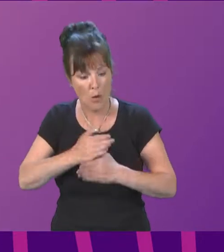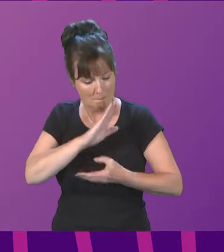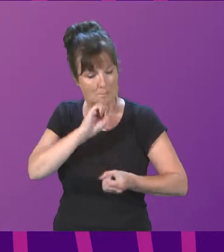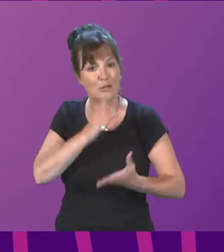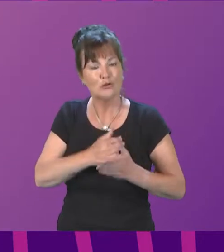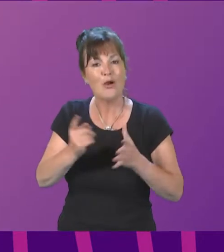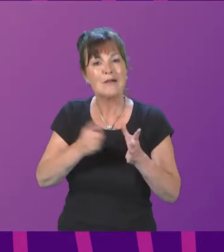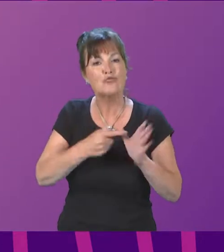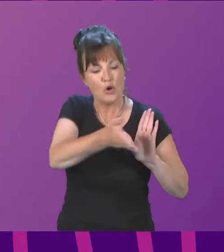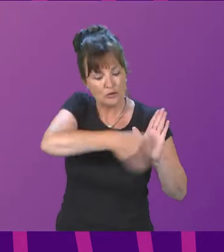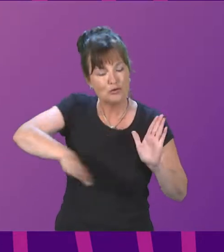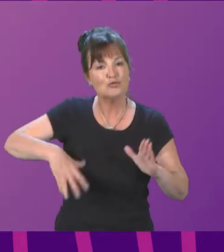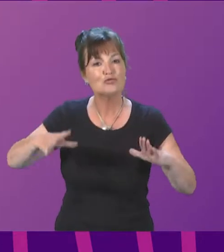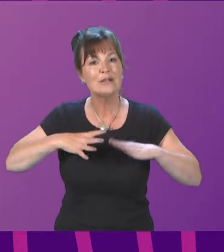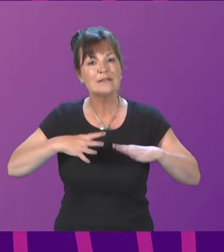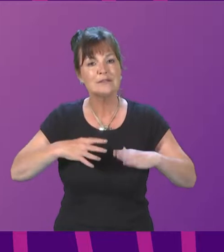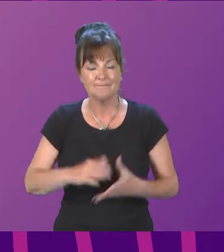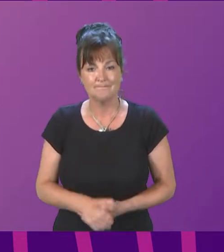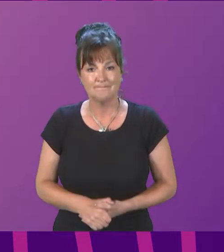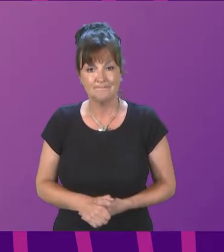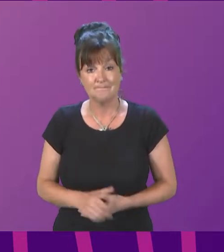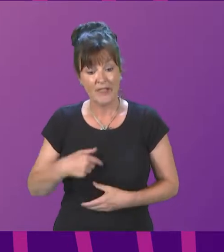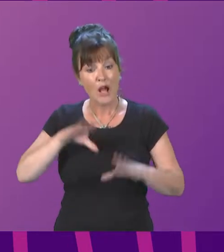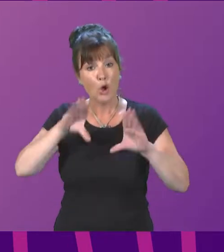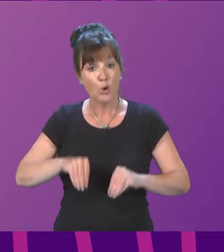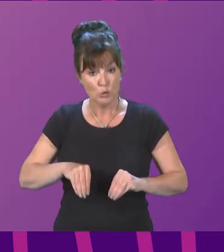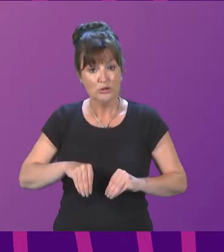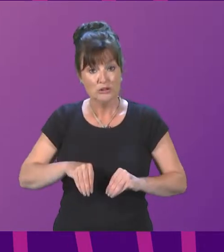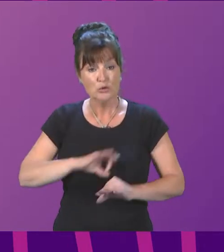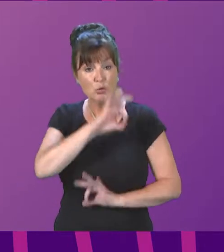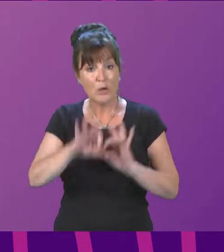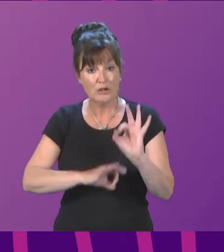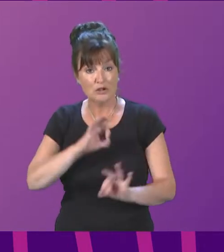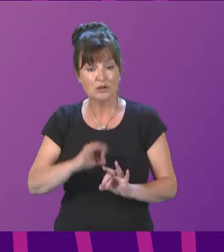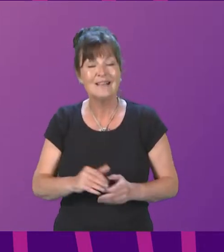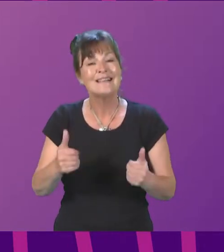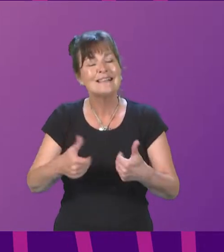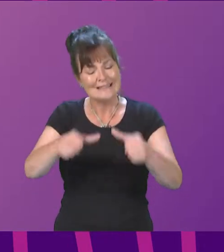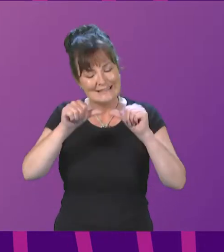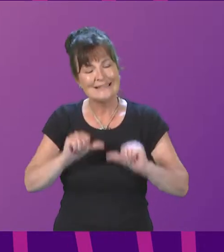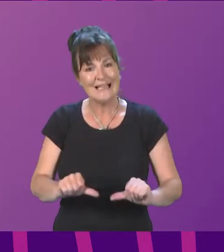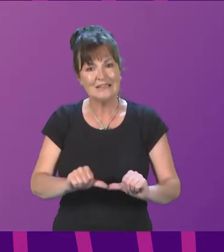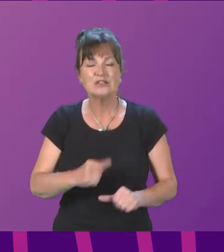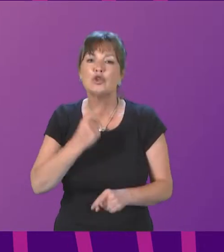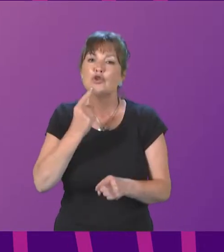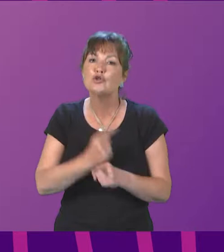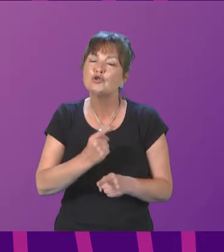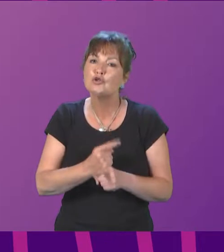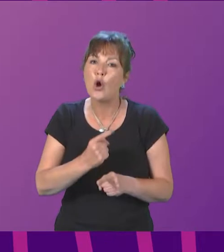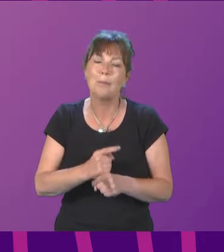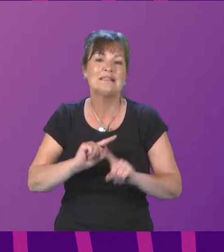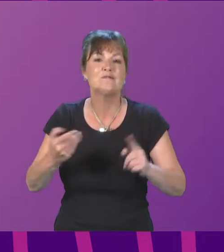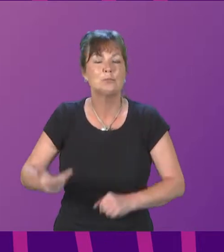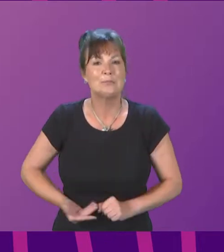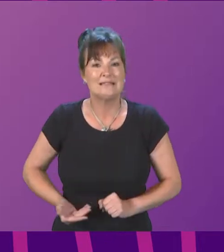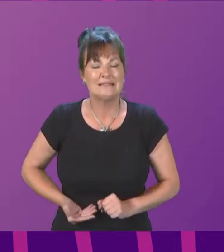That concludes topical questions. The next item of business is consideration of business motion 5882 in the name of George Adam